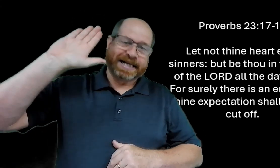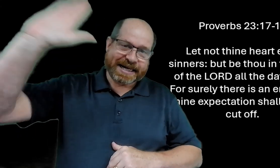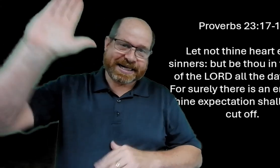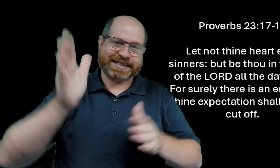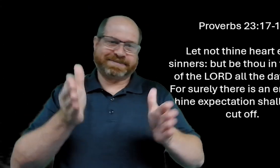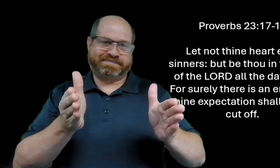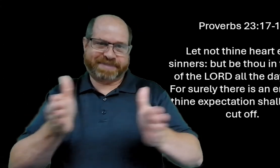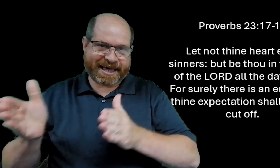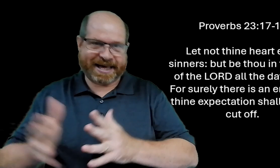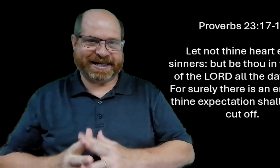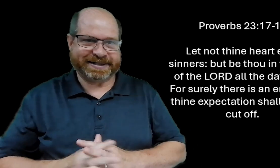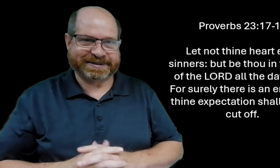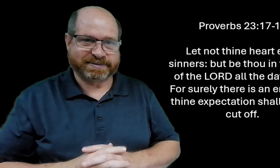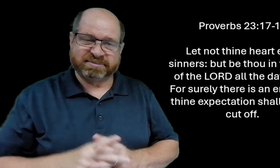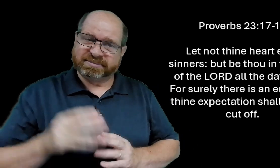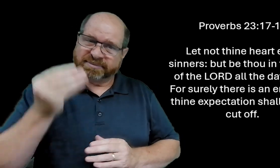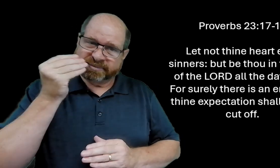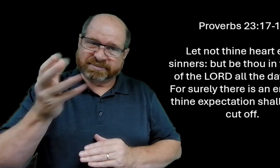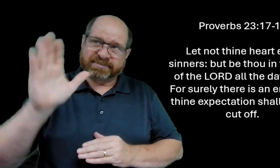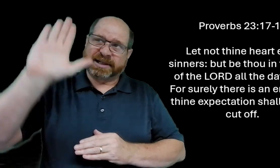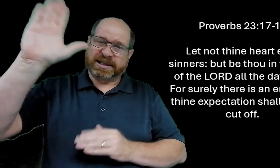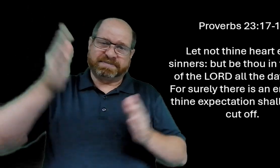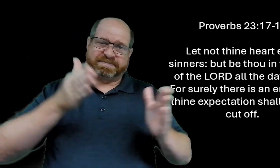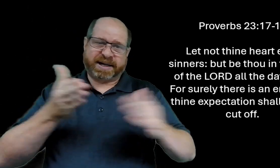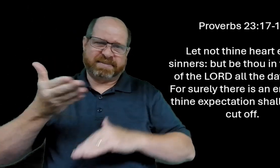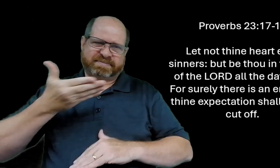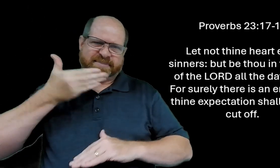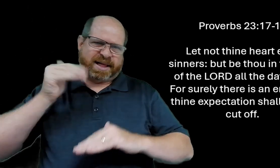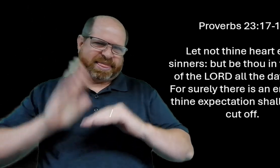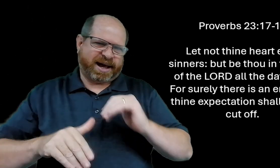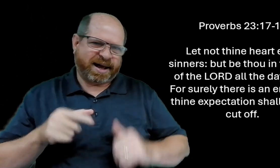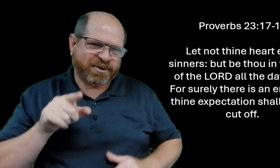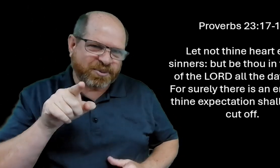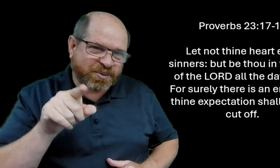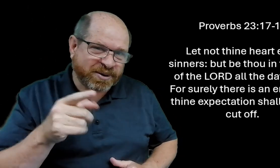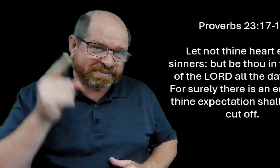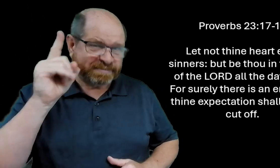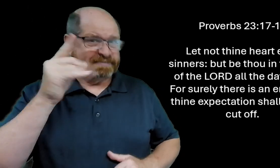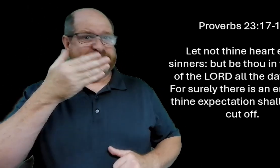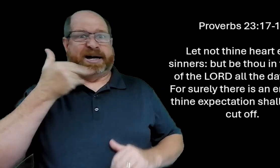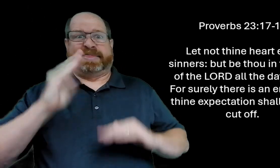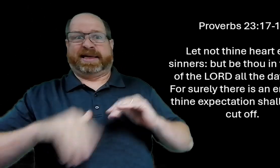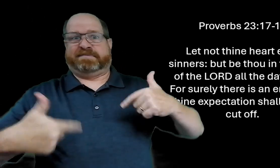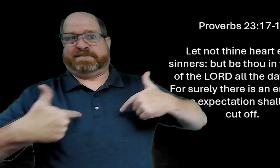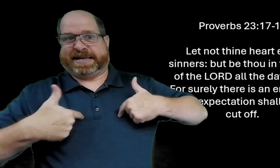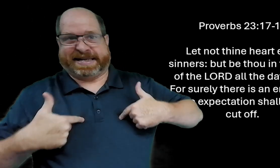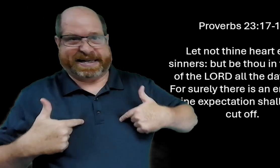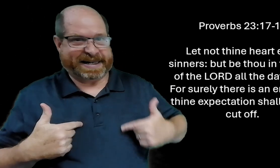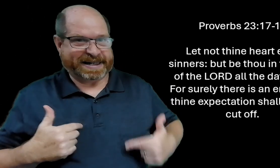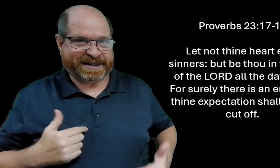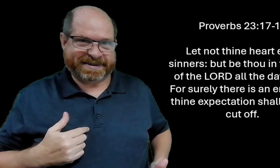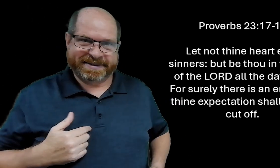plans it's about god's plans and just to let you know his plans are better than yours better than mine